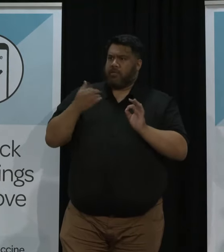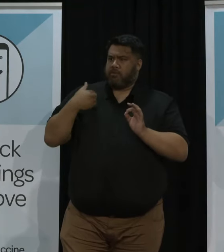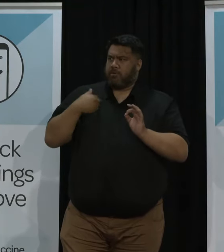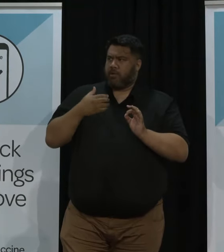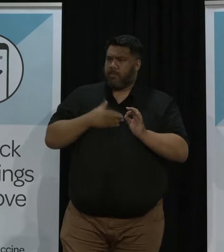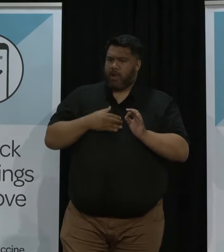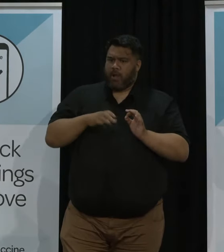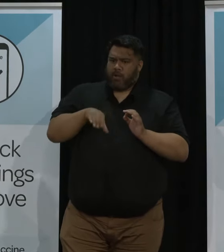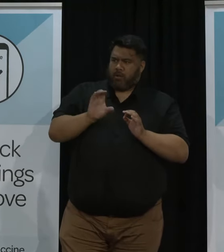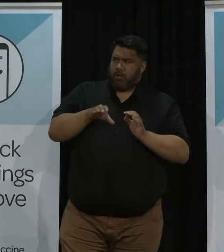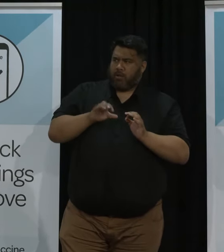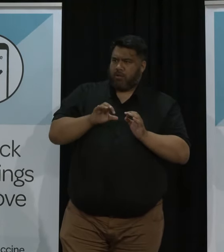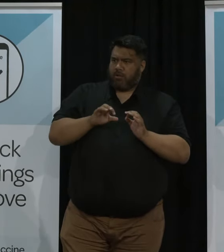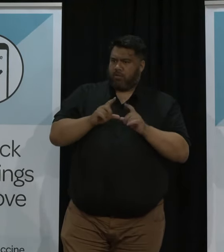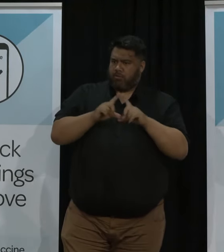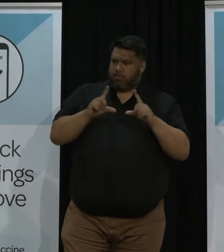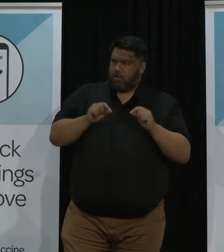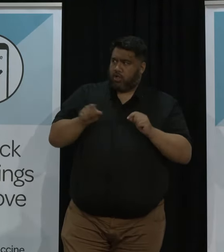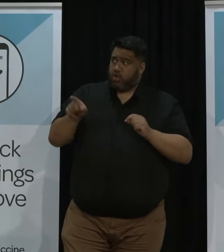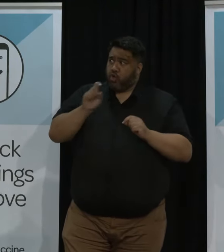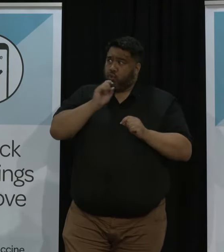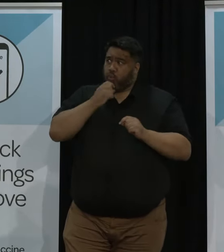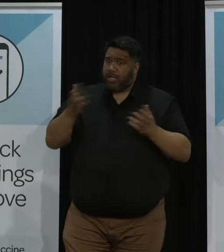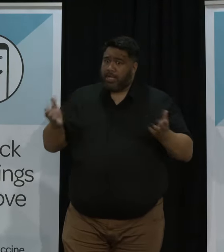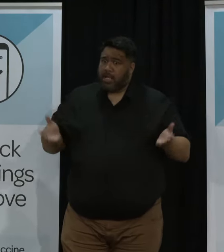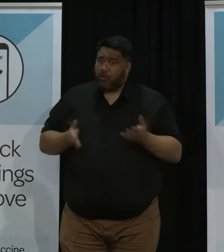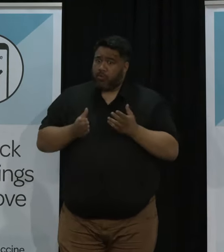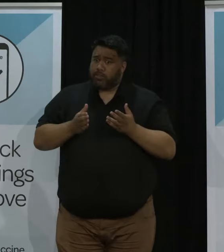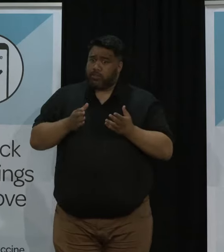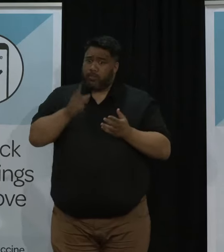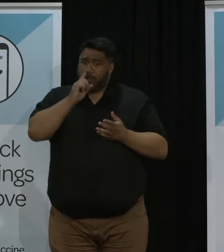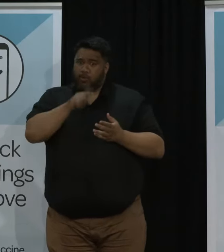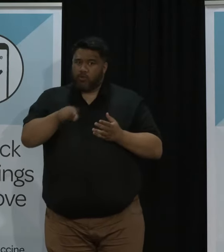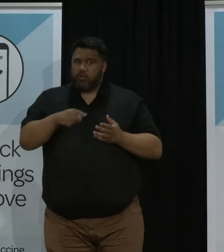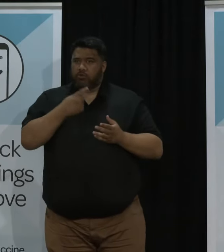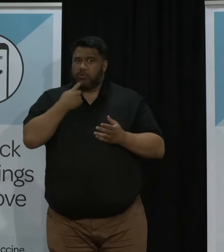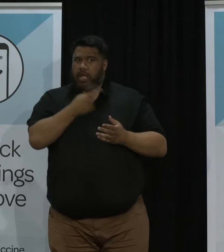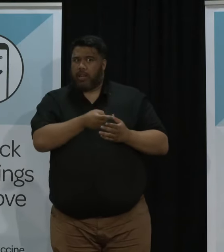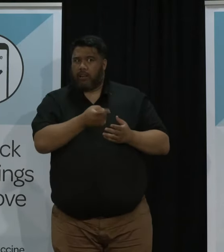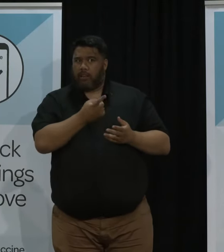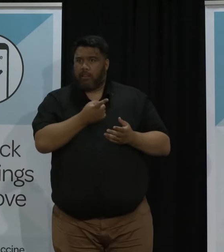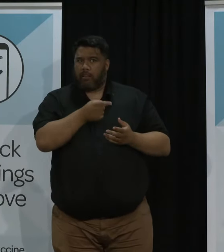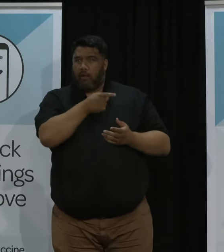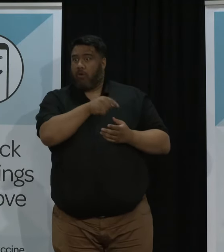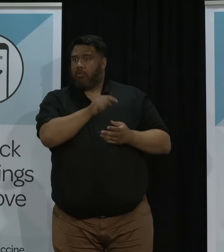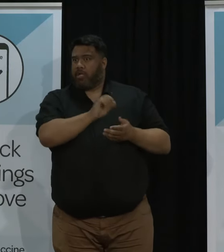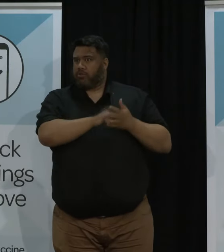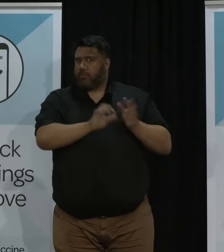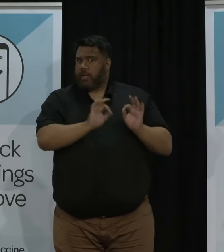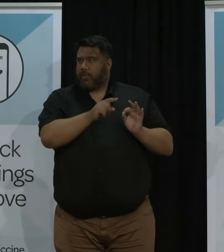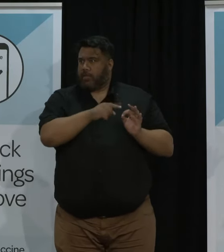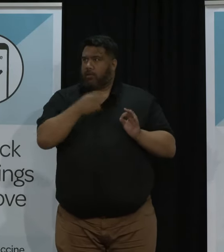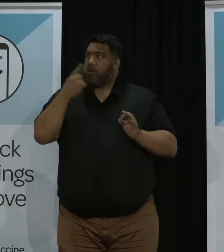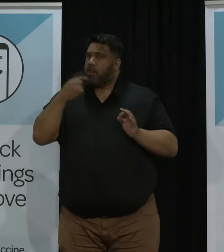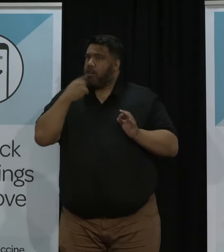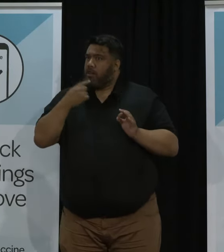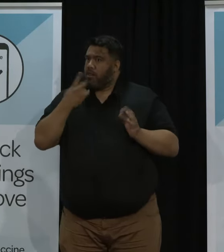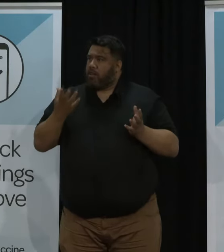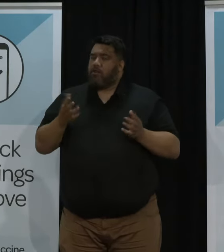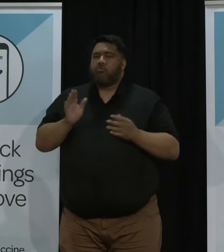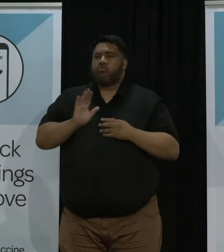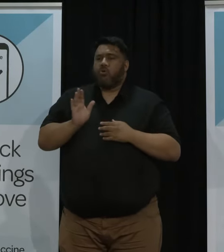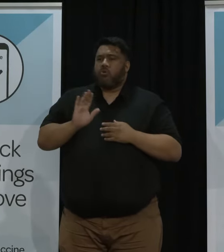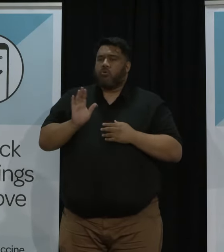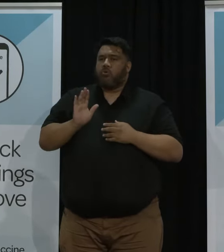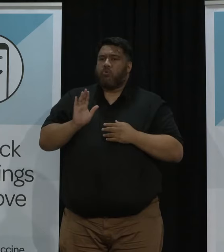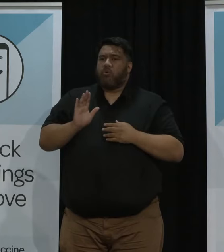in place are you going to be encouraging Kiwis to dub in? No, not at all but of course if someone has a concern we don't want them